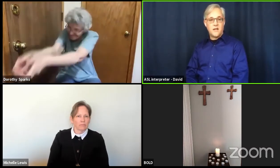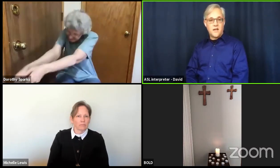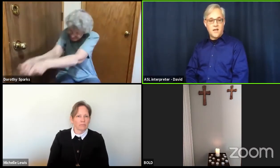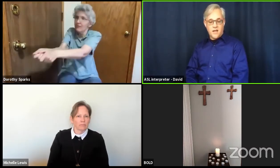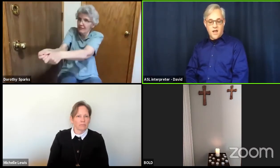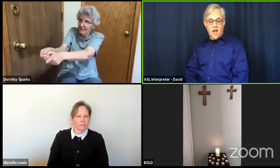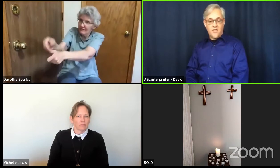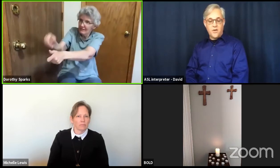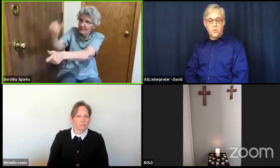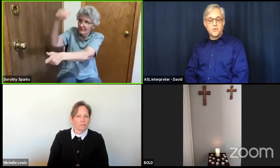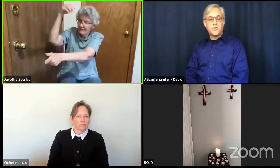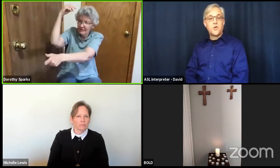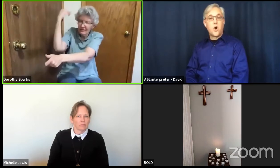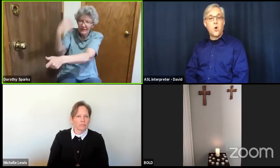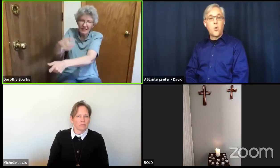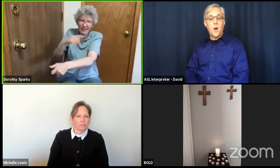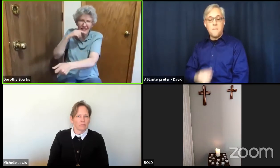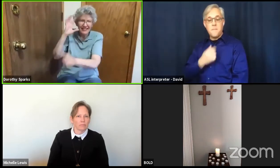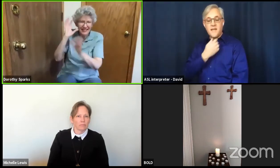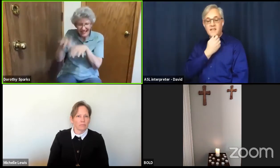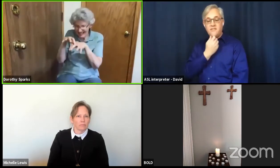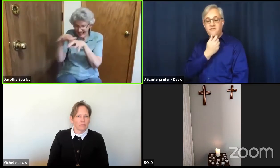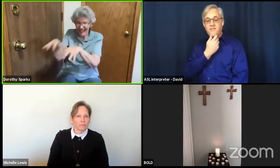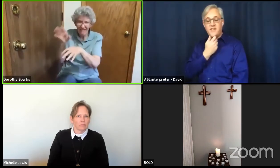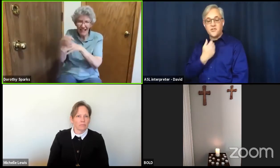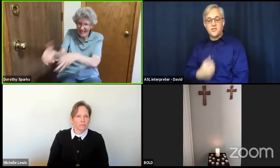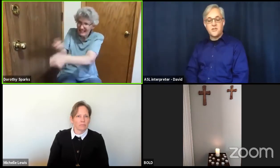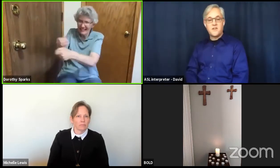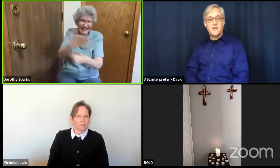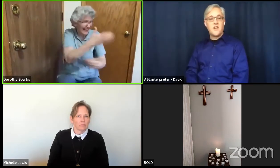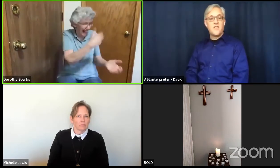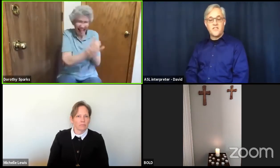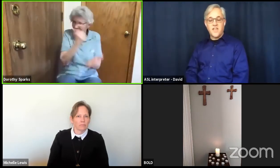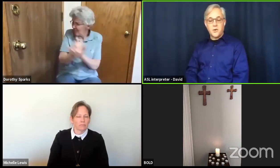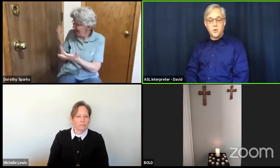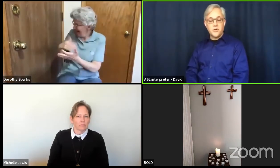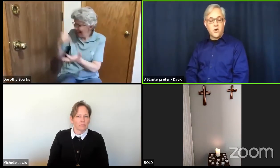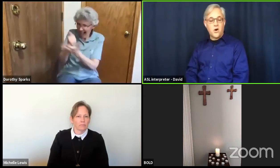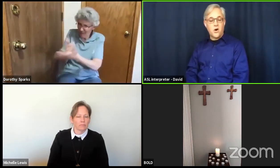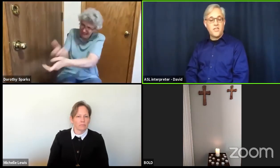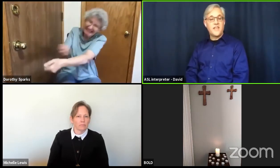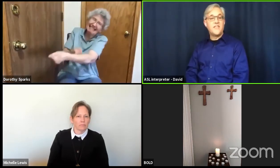And there were so many fish that they couldn't haul in the net.